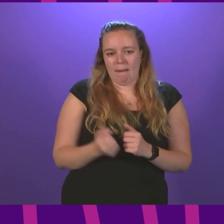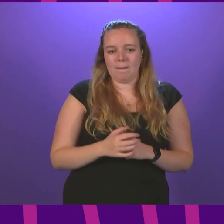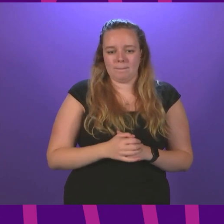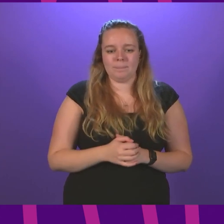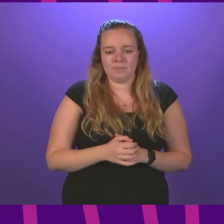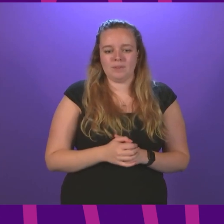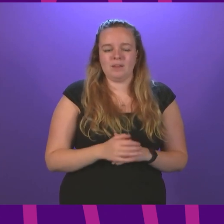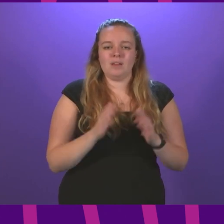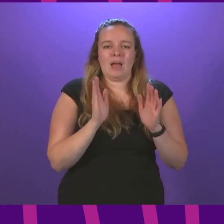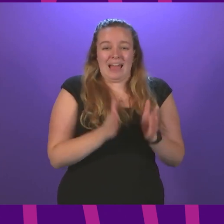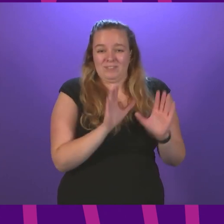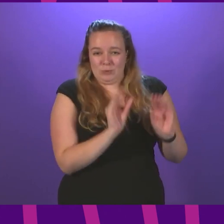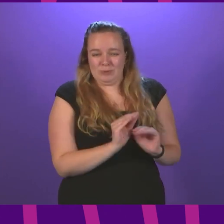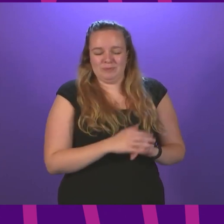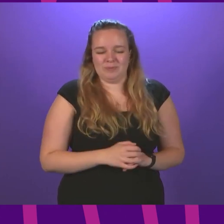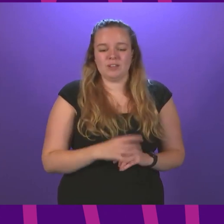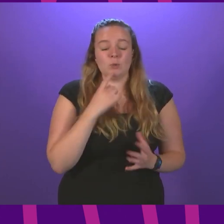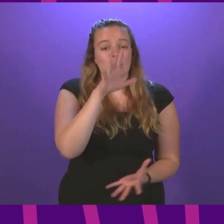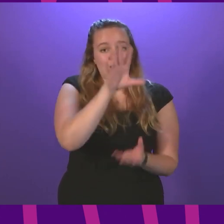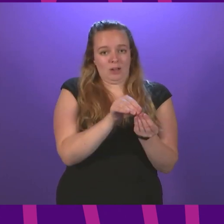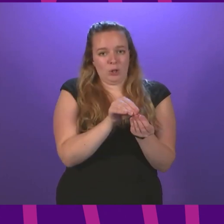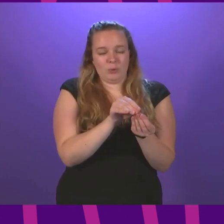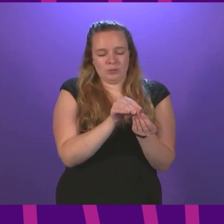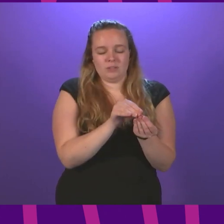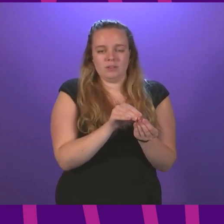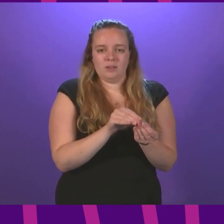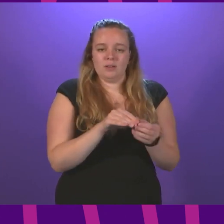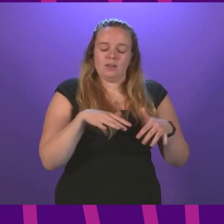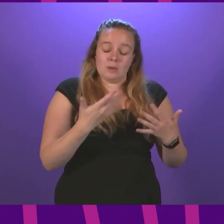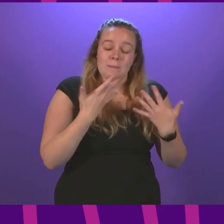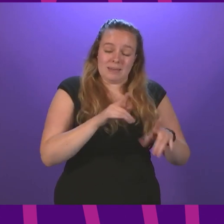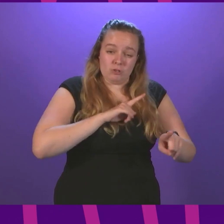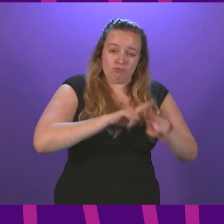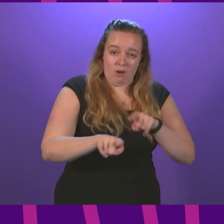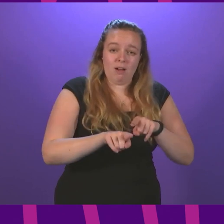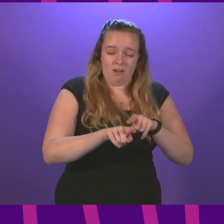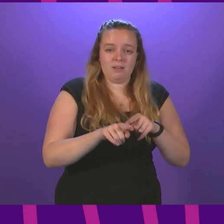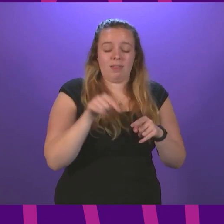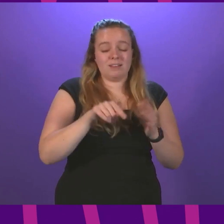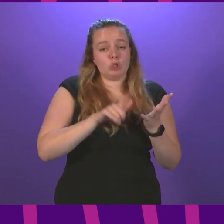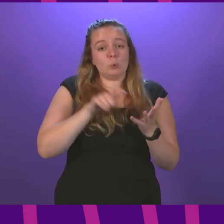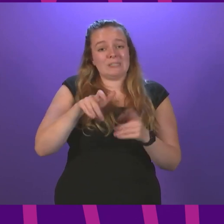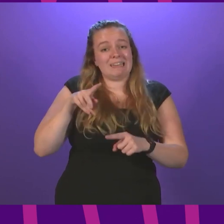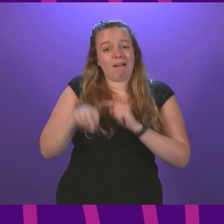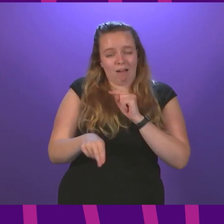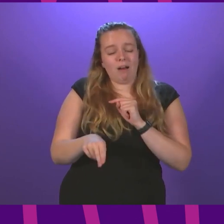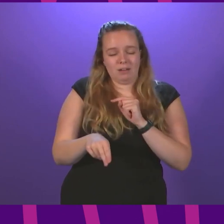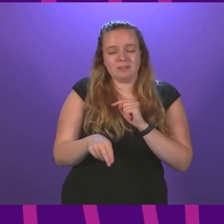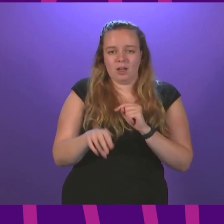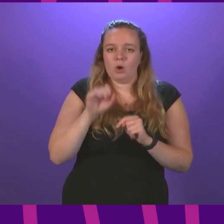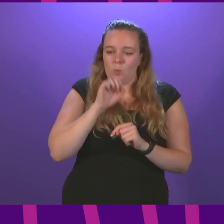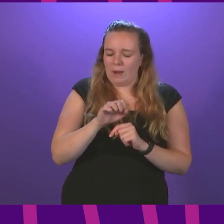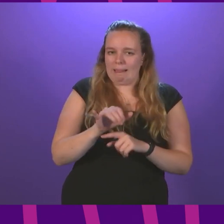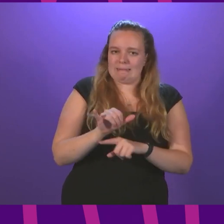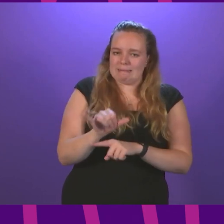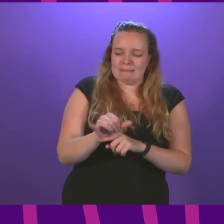secretary is going to have to wind up, I'm afraid. Just to conclude, presiding officer, despite our best efforts, this universal credit cut will undermine